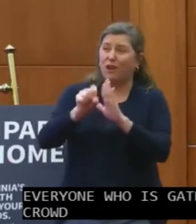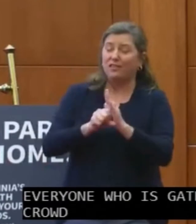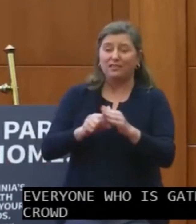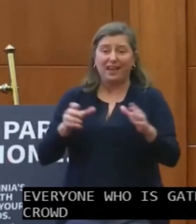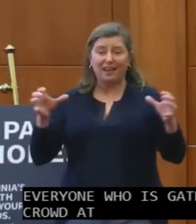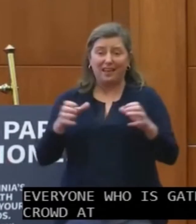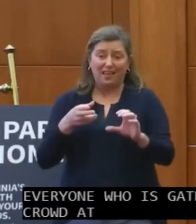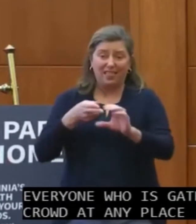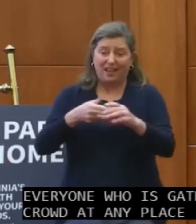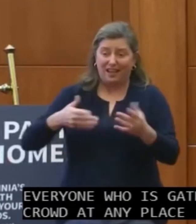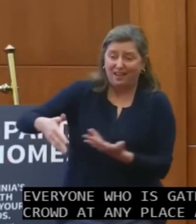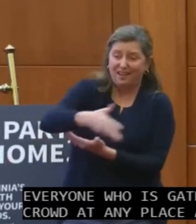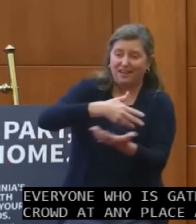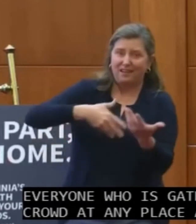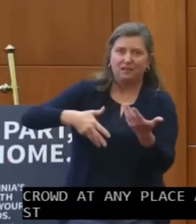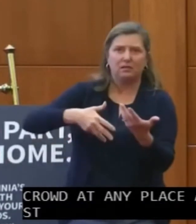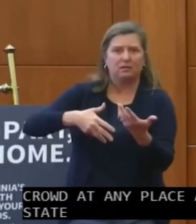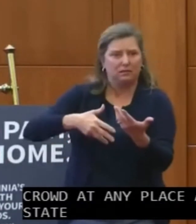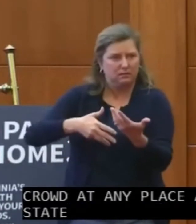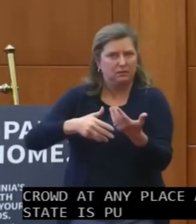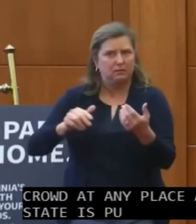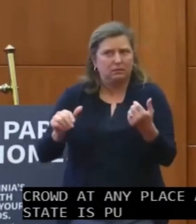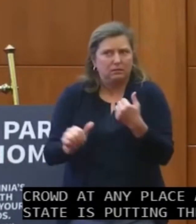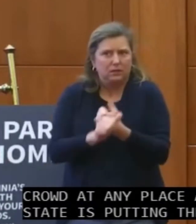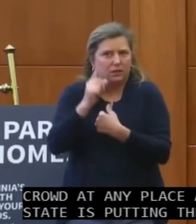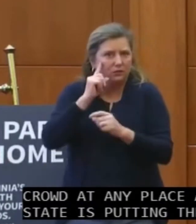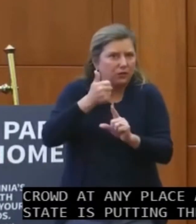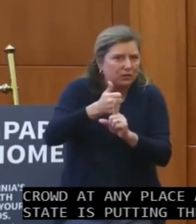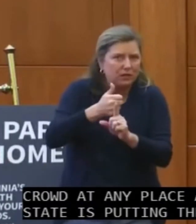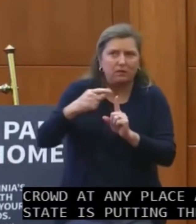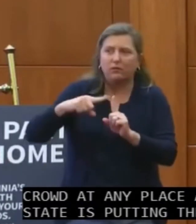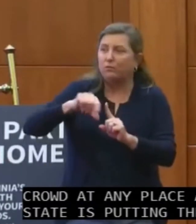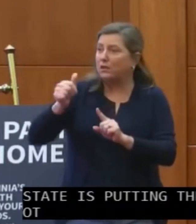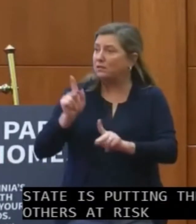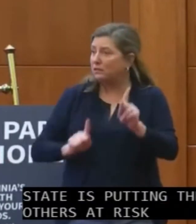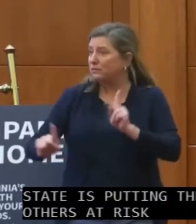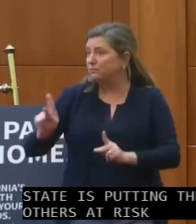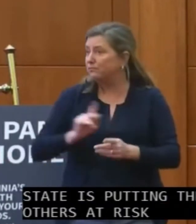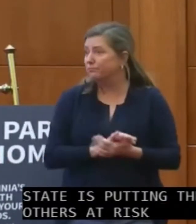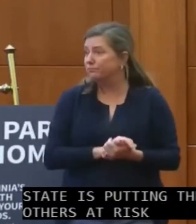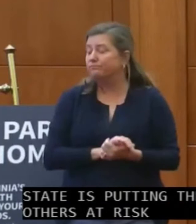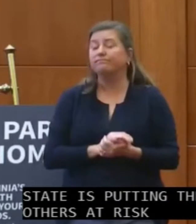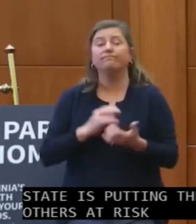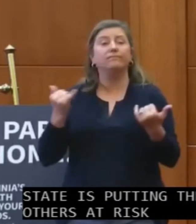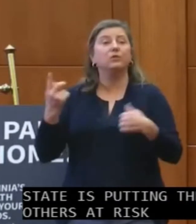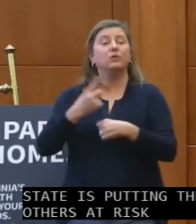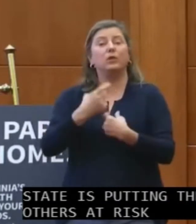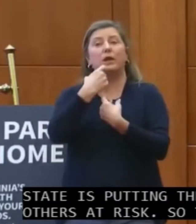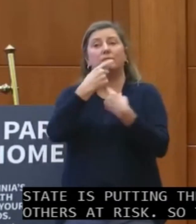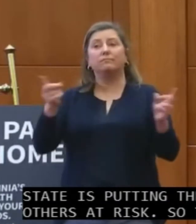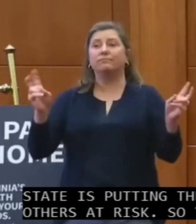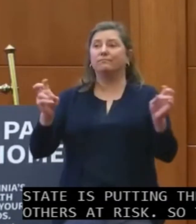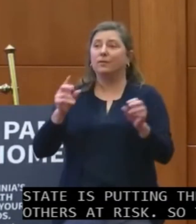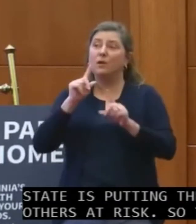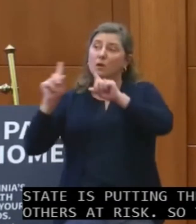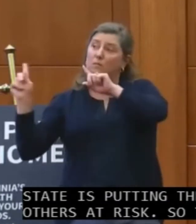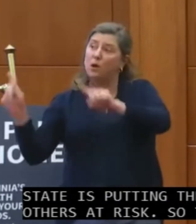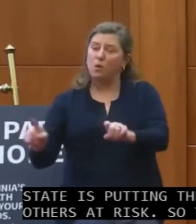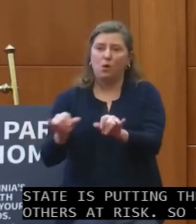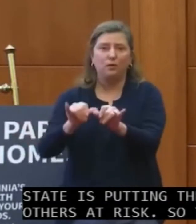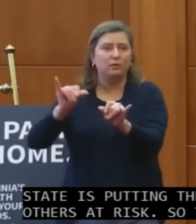themselves and others at risk. So today, I am announcing a stay-at-home order